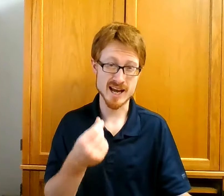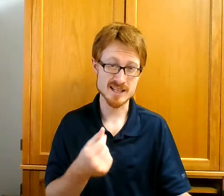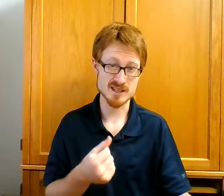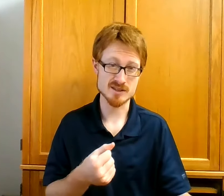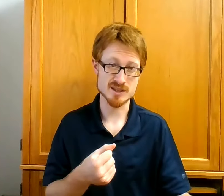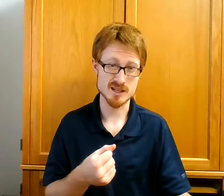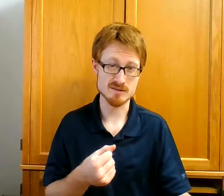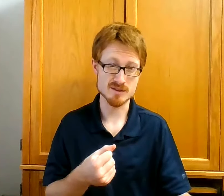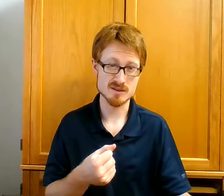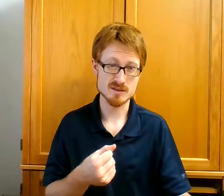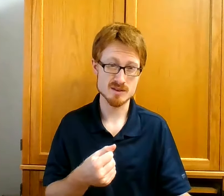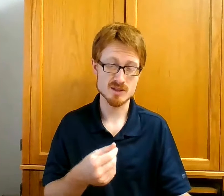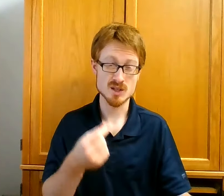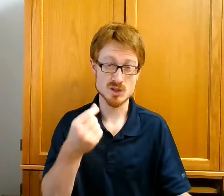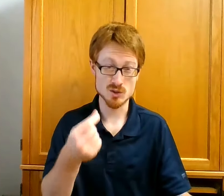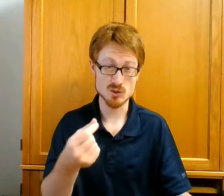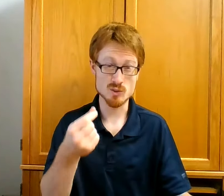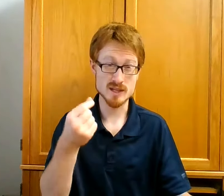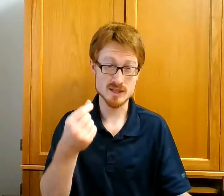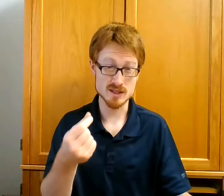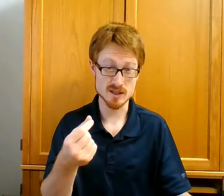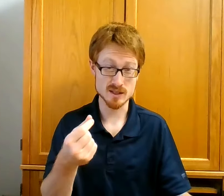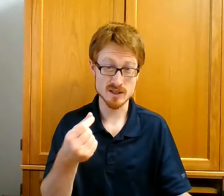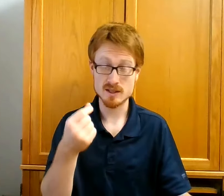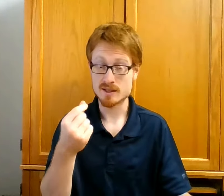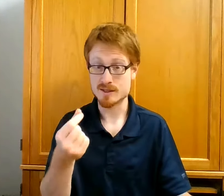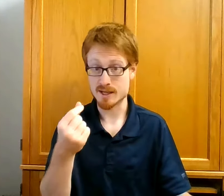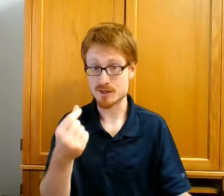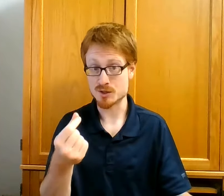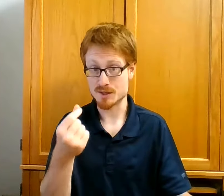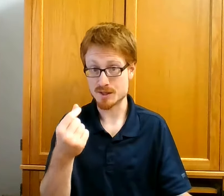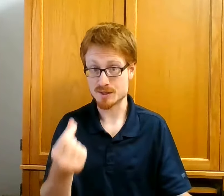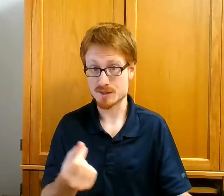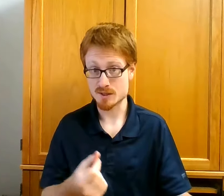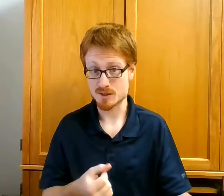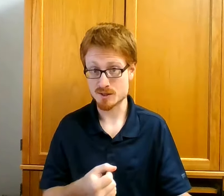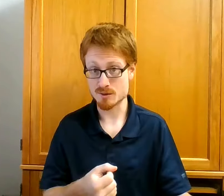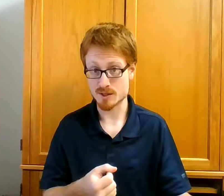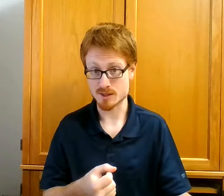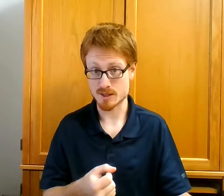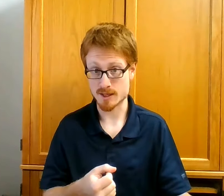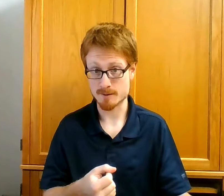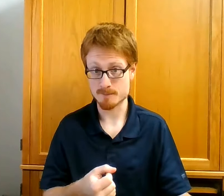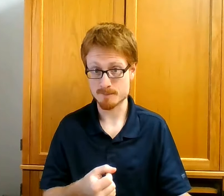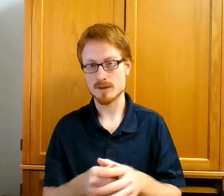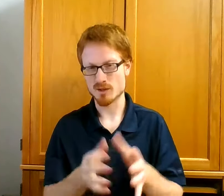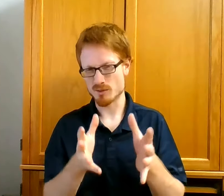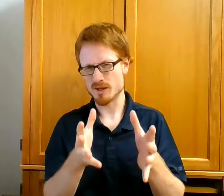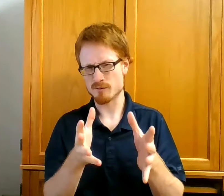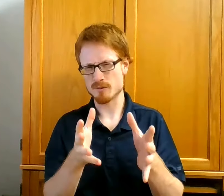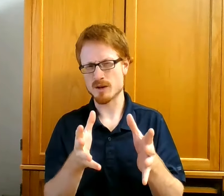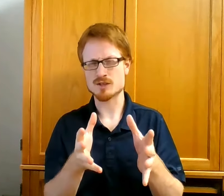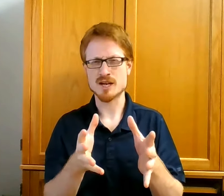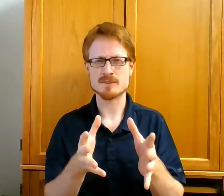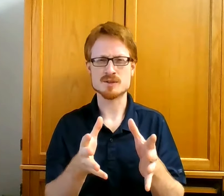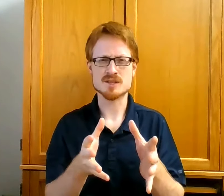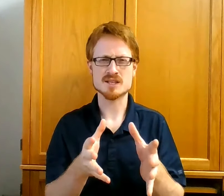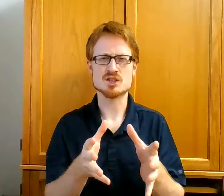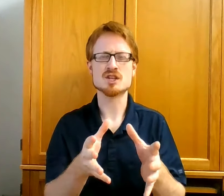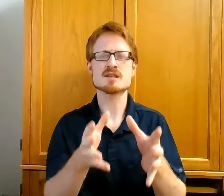ask ourselves, do we still take Jesus seriously? In the reading from Mark chapter 6, Jesus